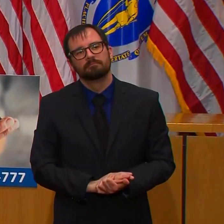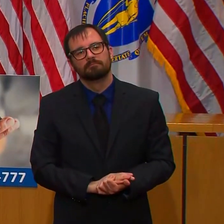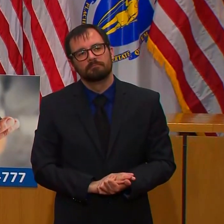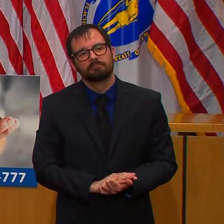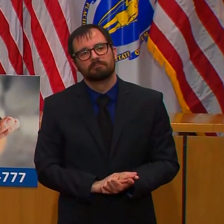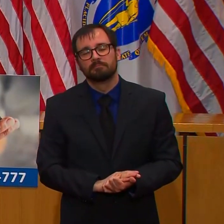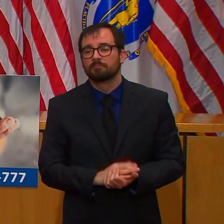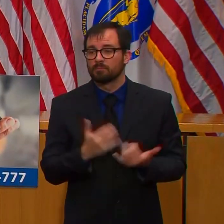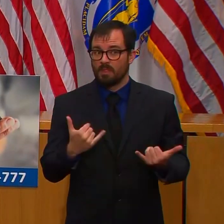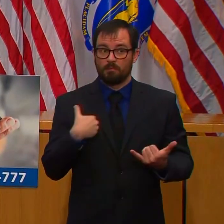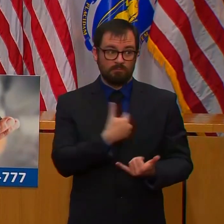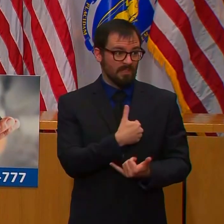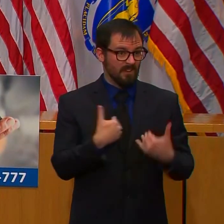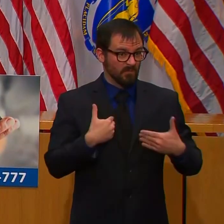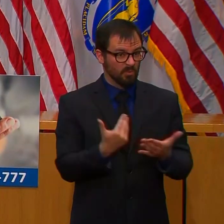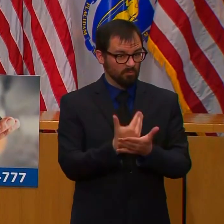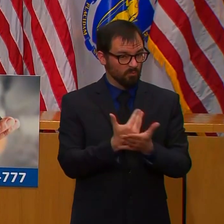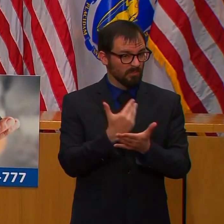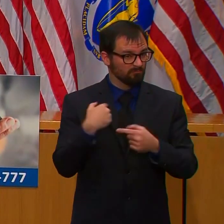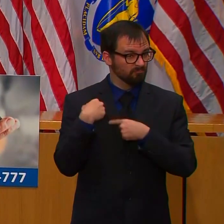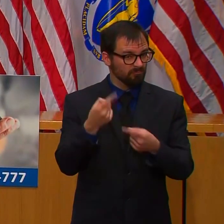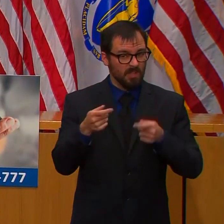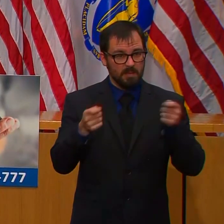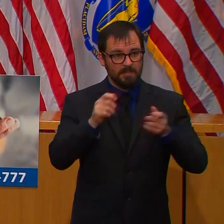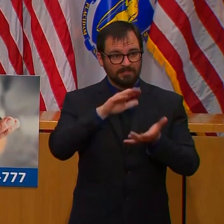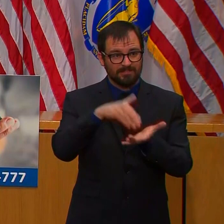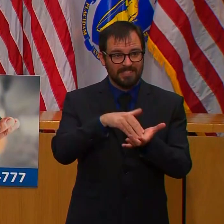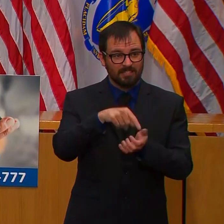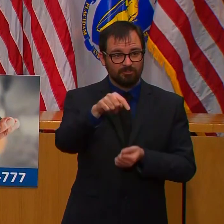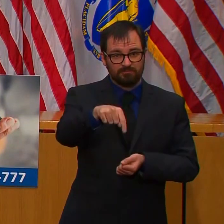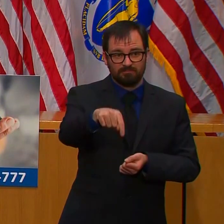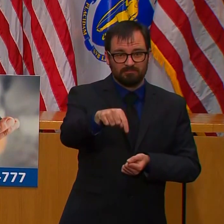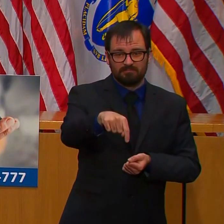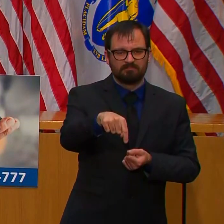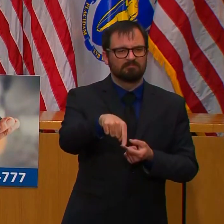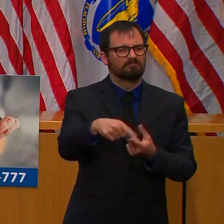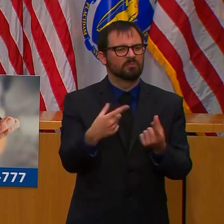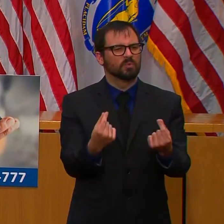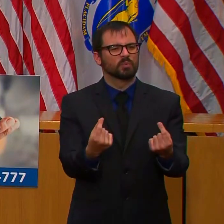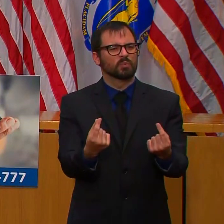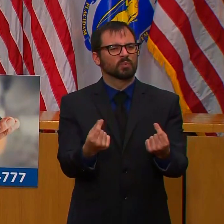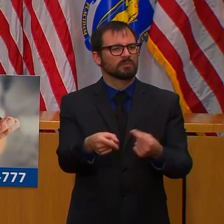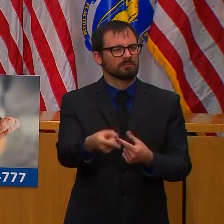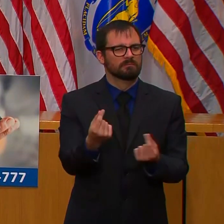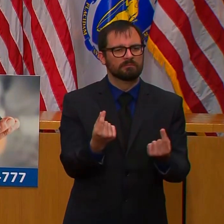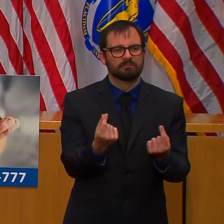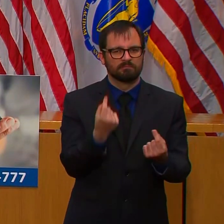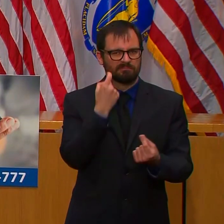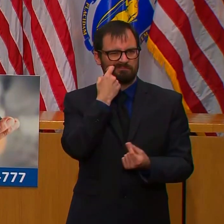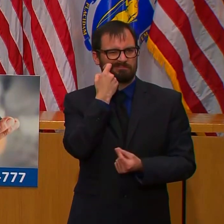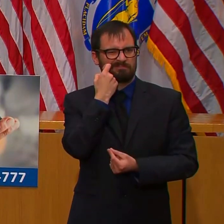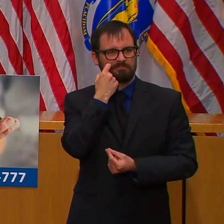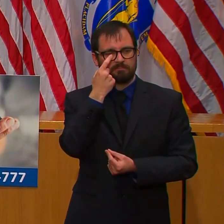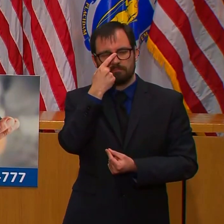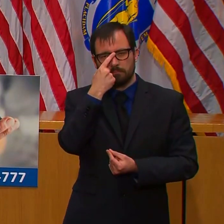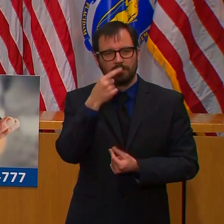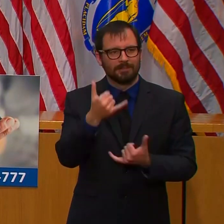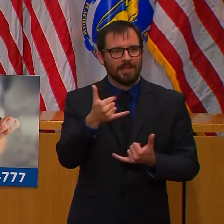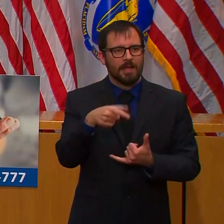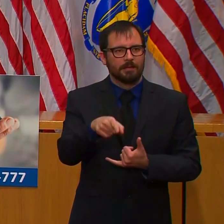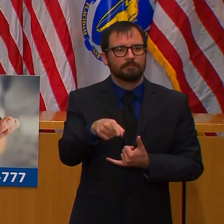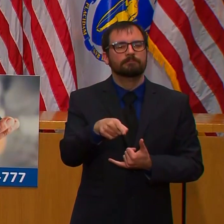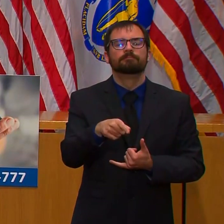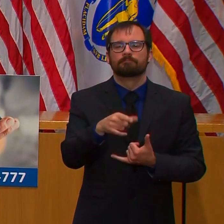capacity. The command center has begun working with long-term care facilities to establish dedicated skilled nursing facilities